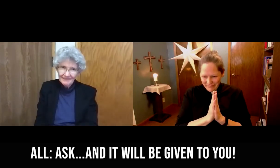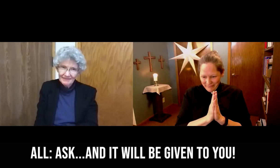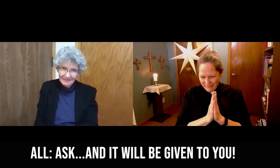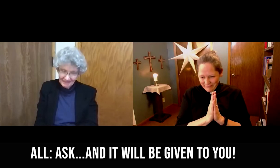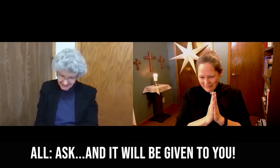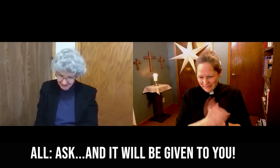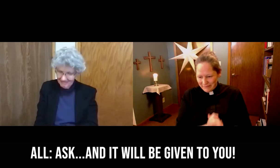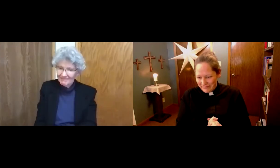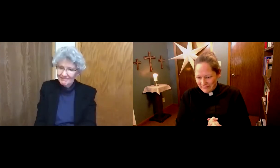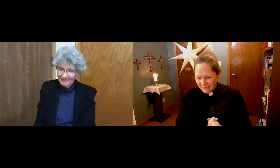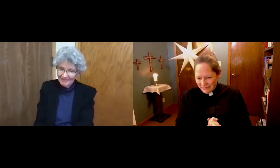Let us pray.